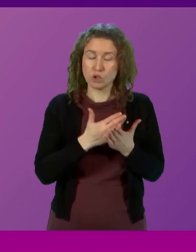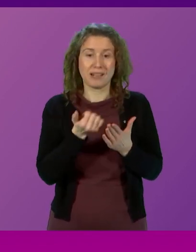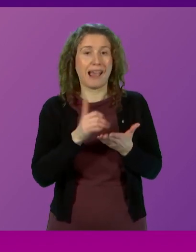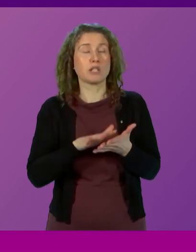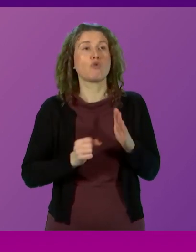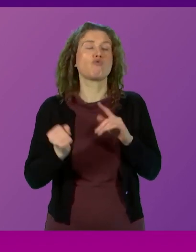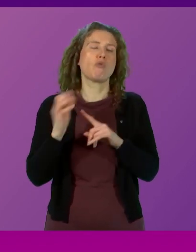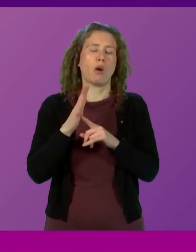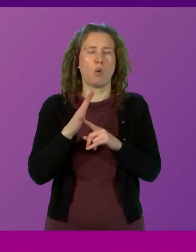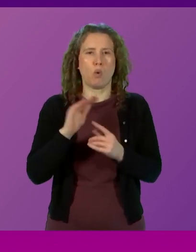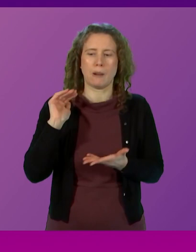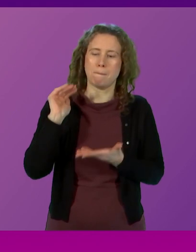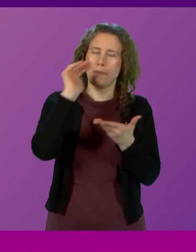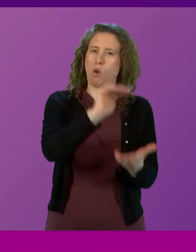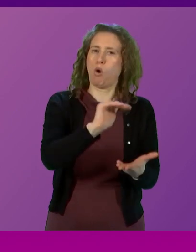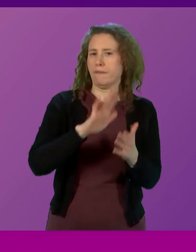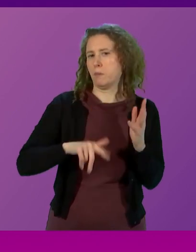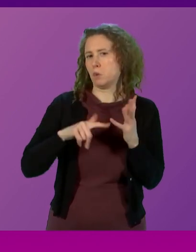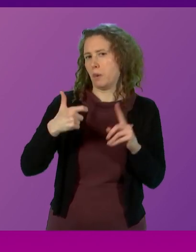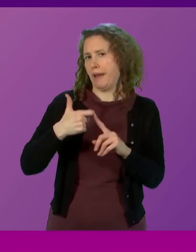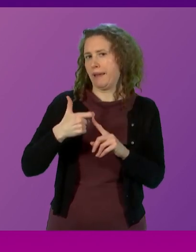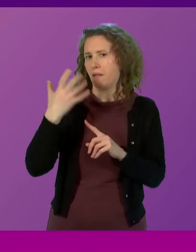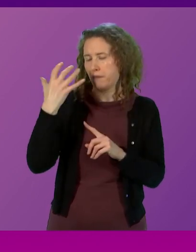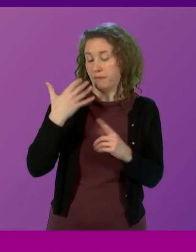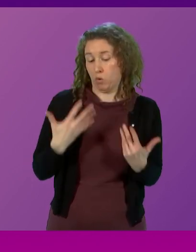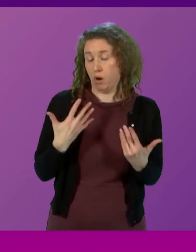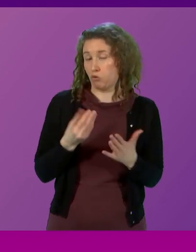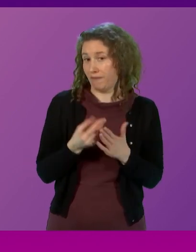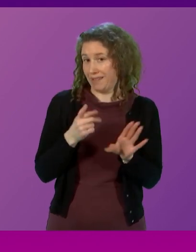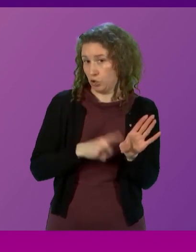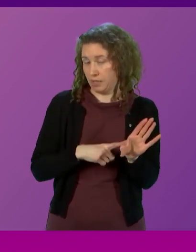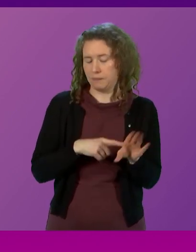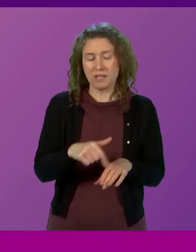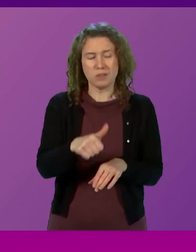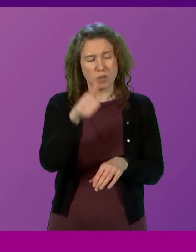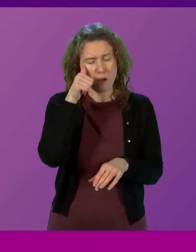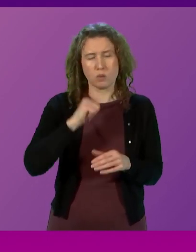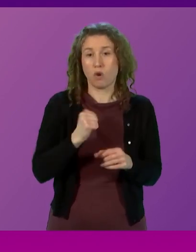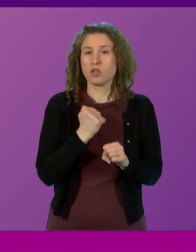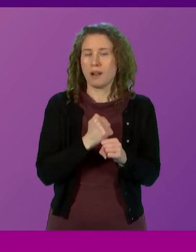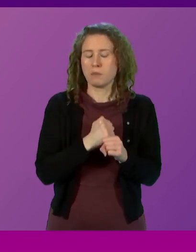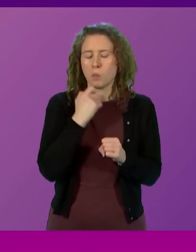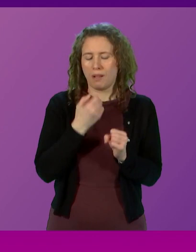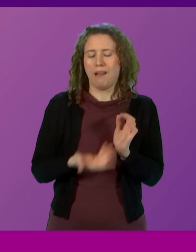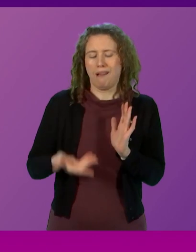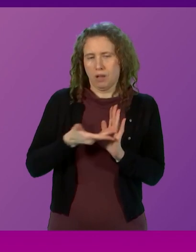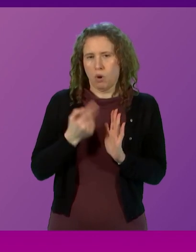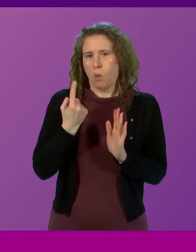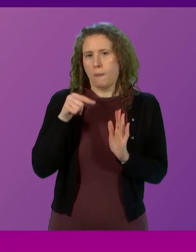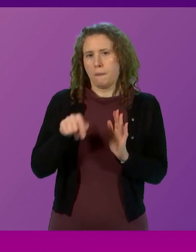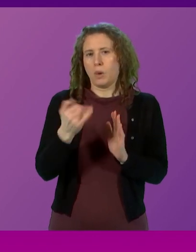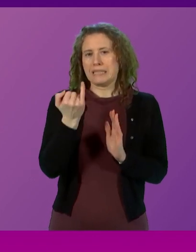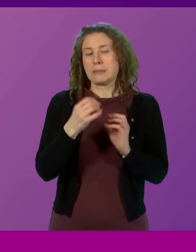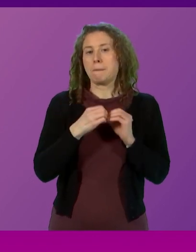block grant funding from the UK Government for the current financial year and he knows that the Scottish Government will receive an additional £1